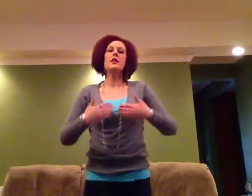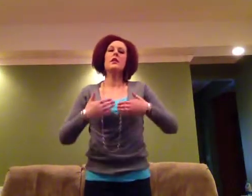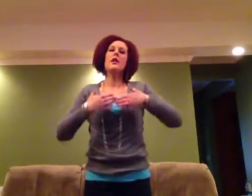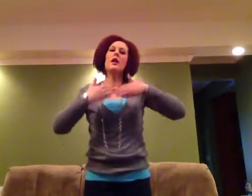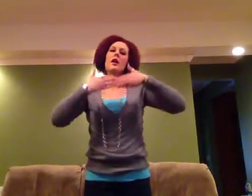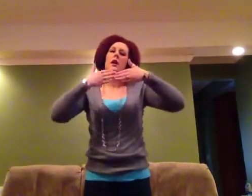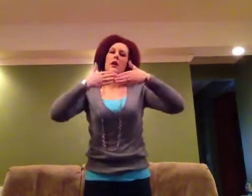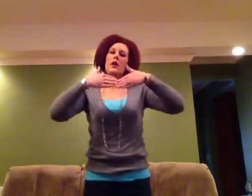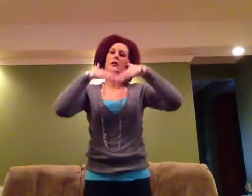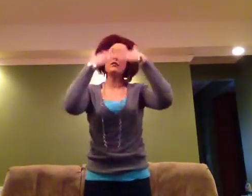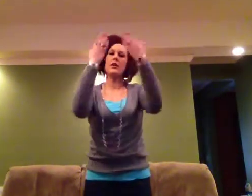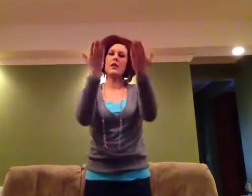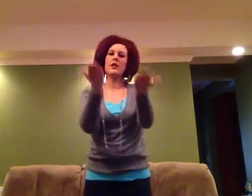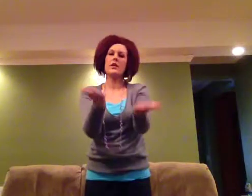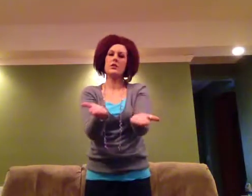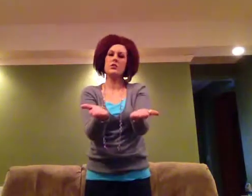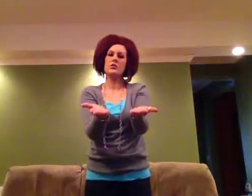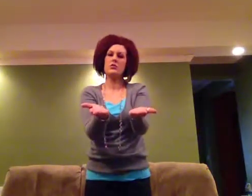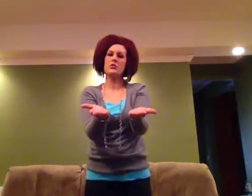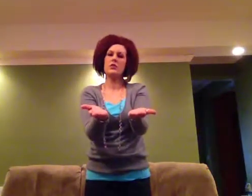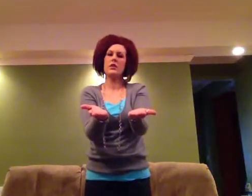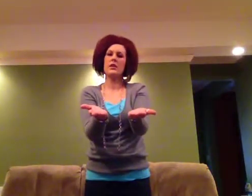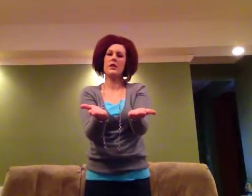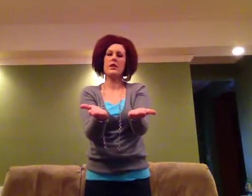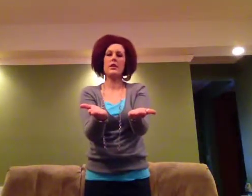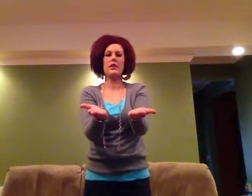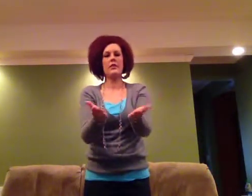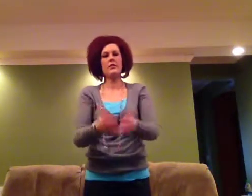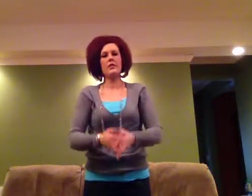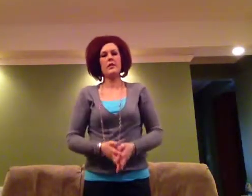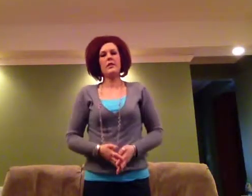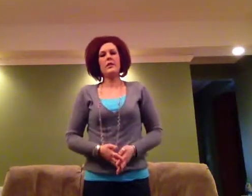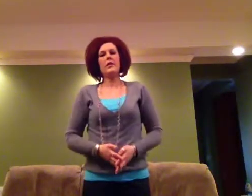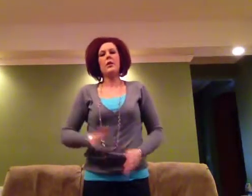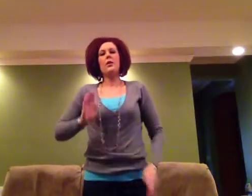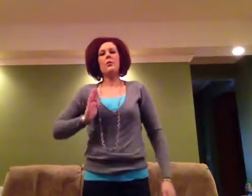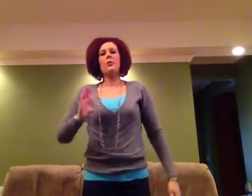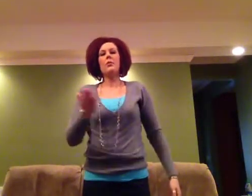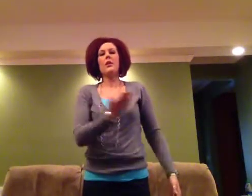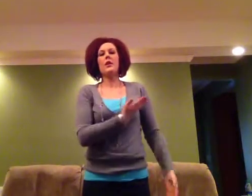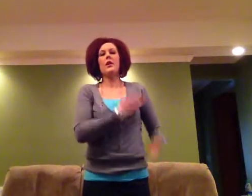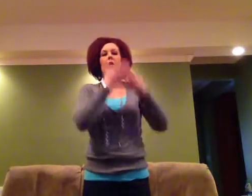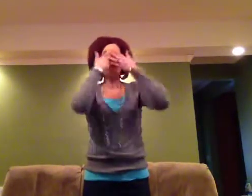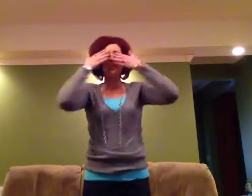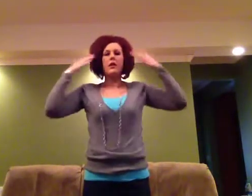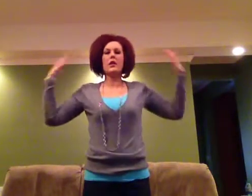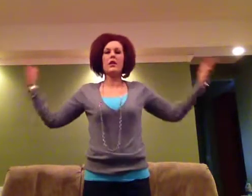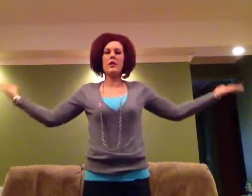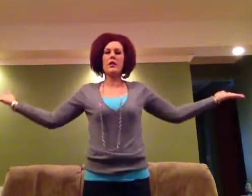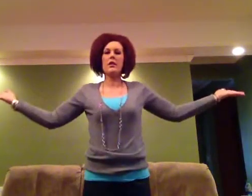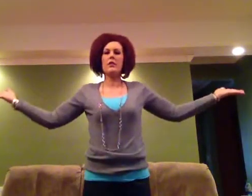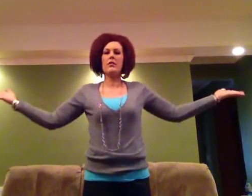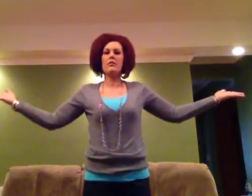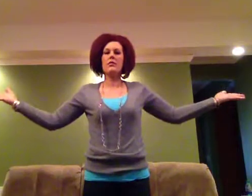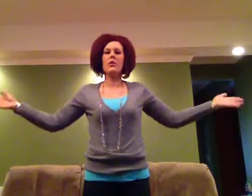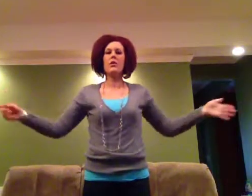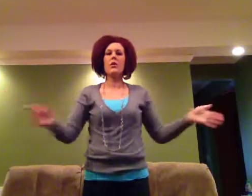the life that you gave. We are healed for